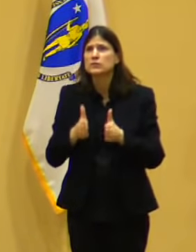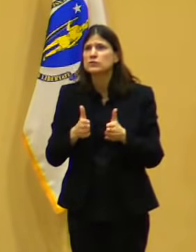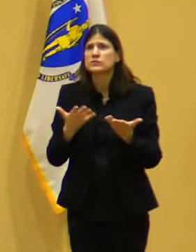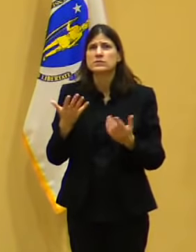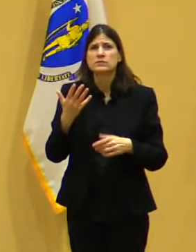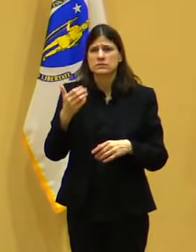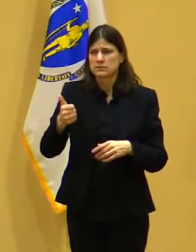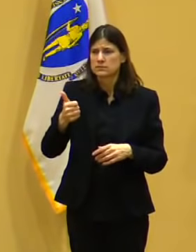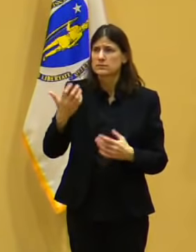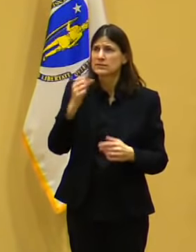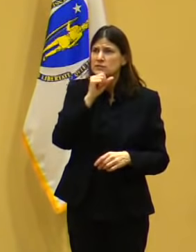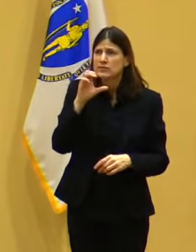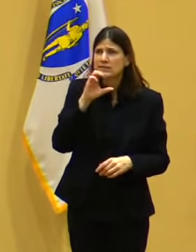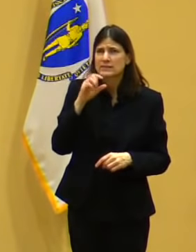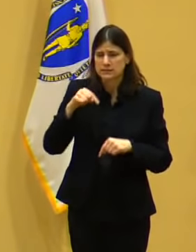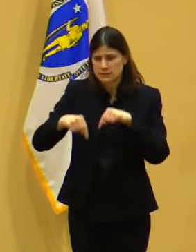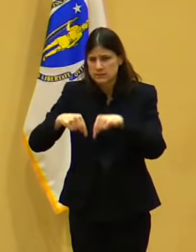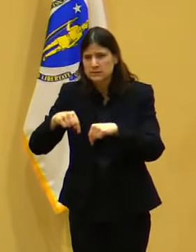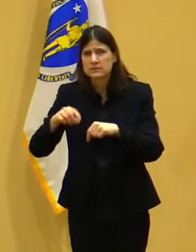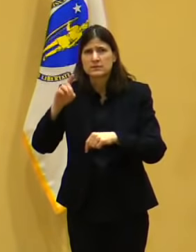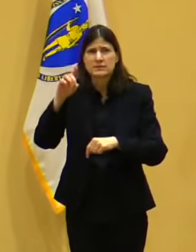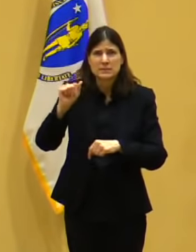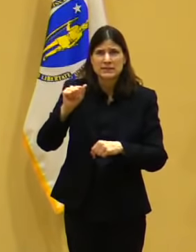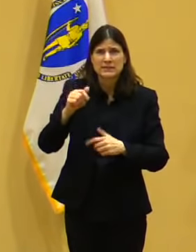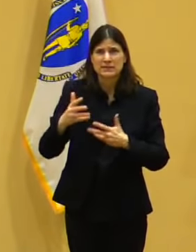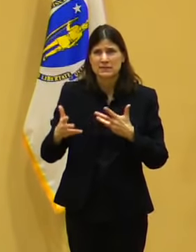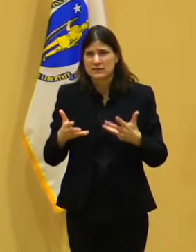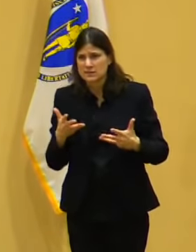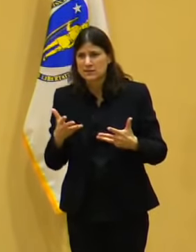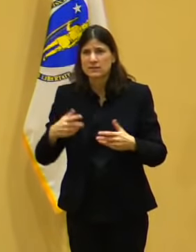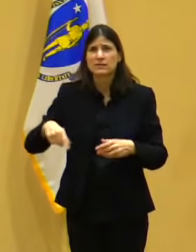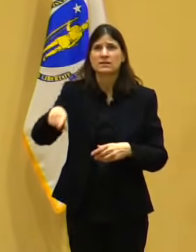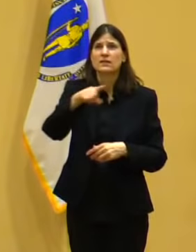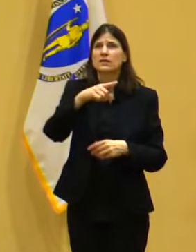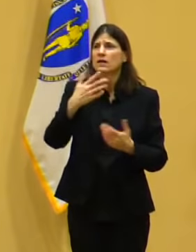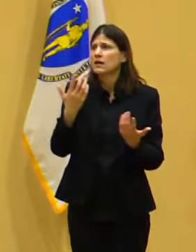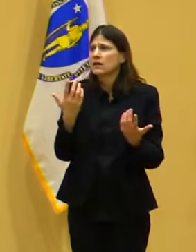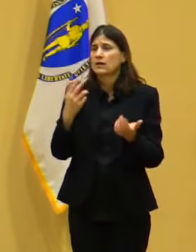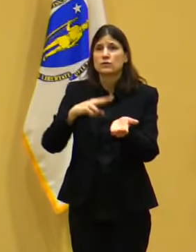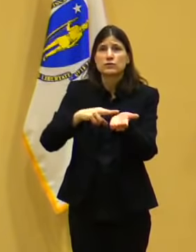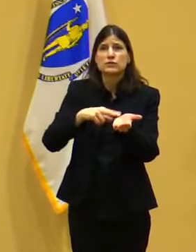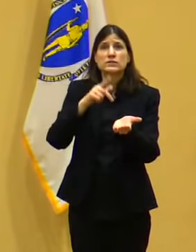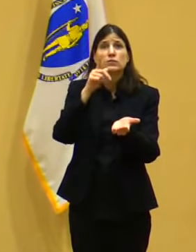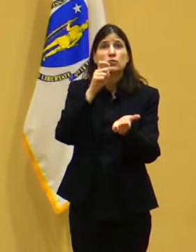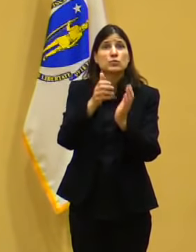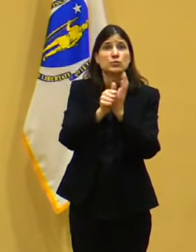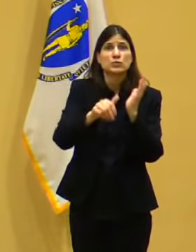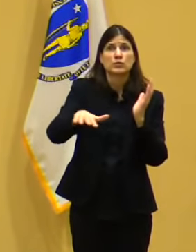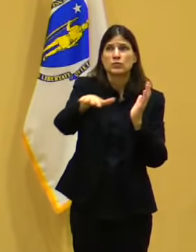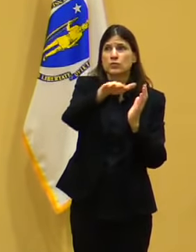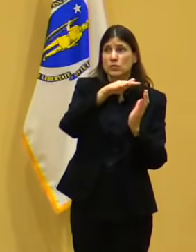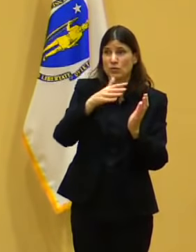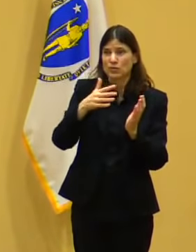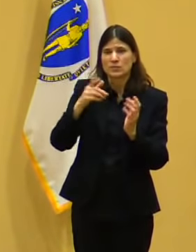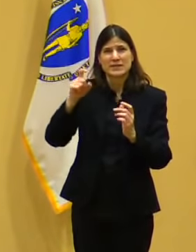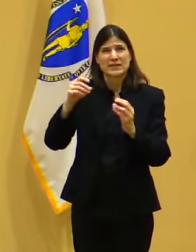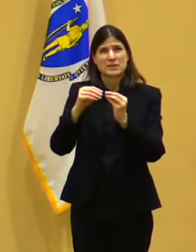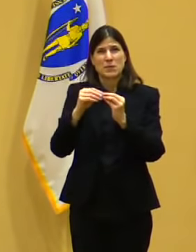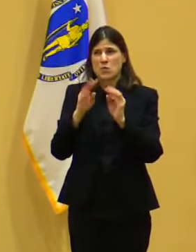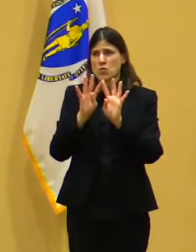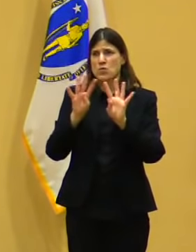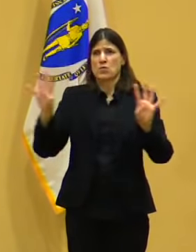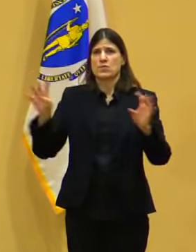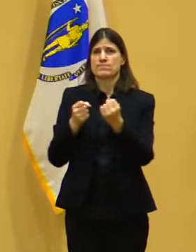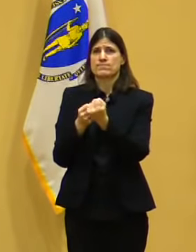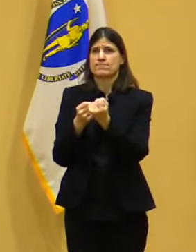and managed in skilled nursing facilities. I also said that when we got to the point where it would make sense to bring them in, we would.